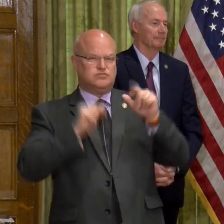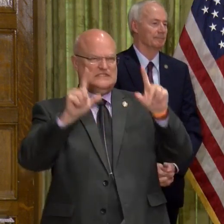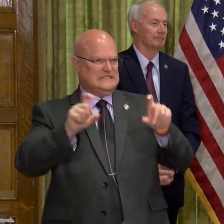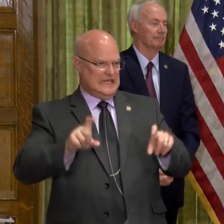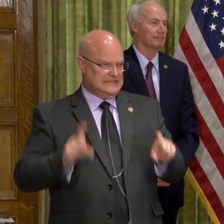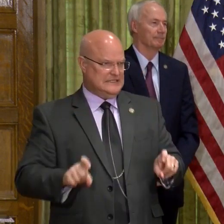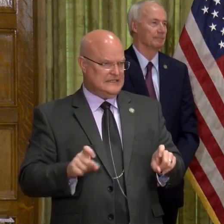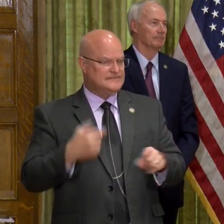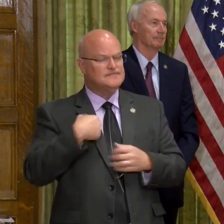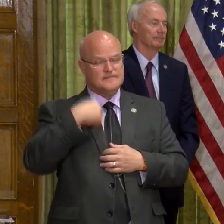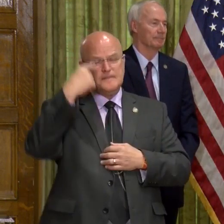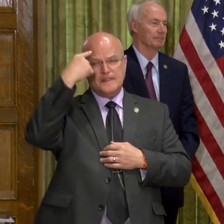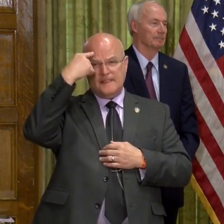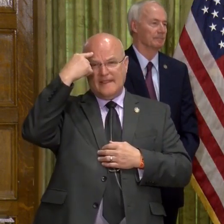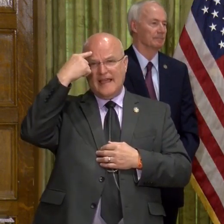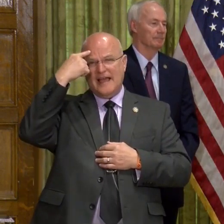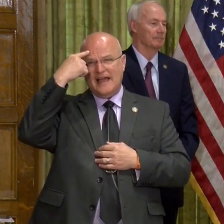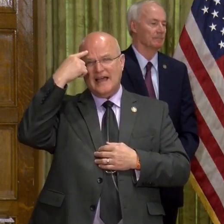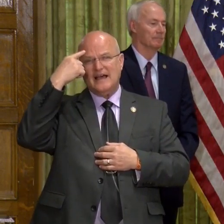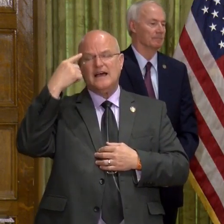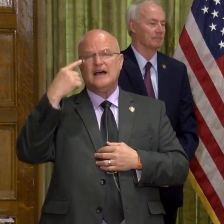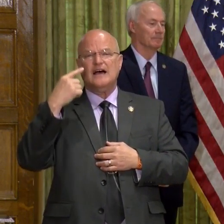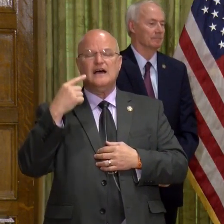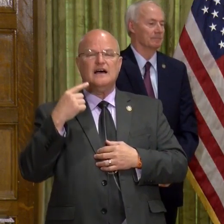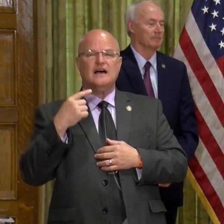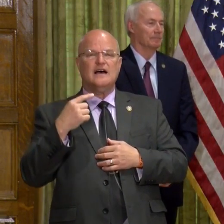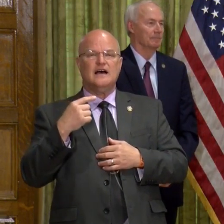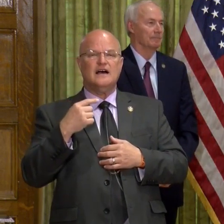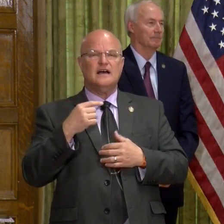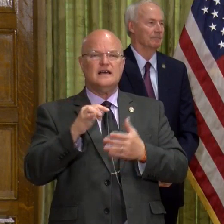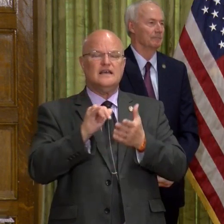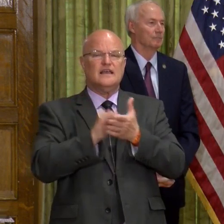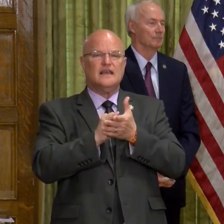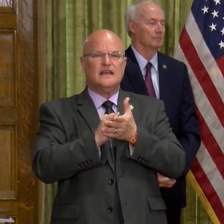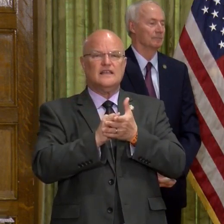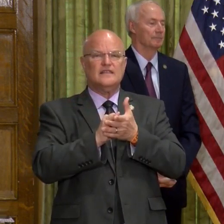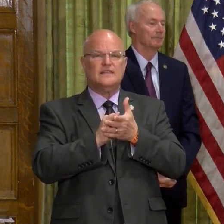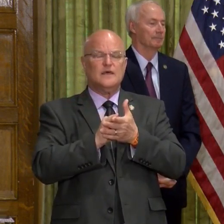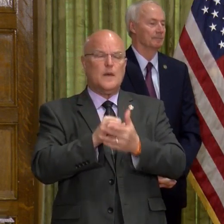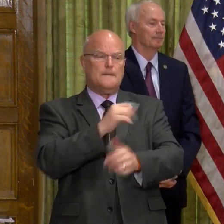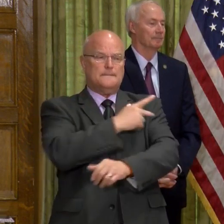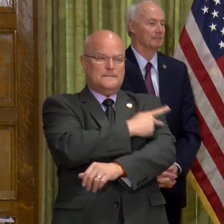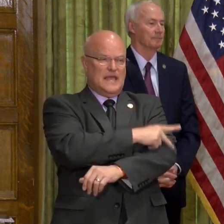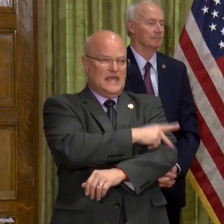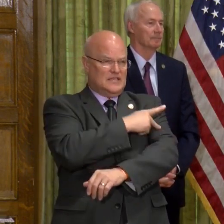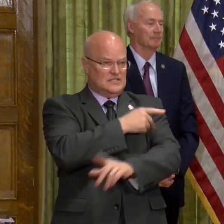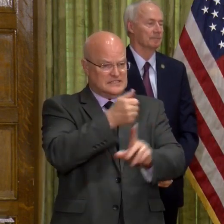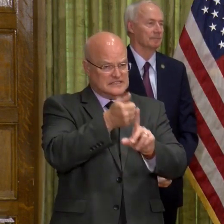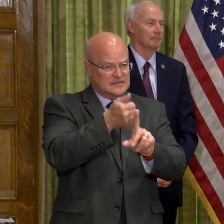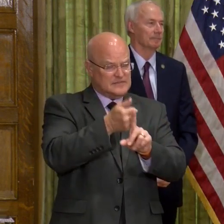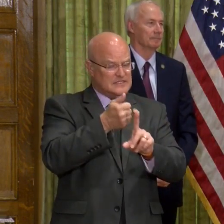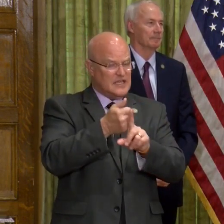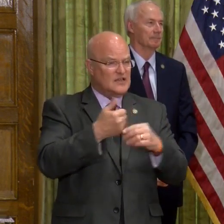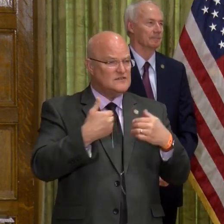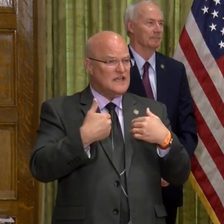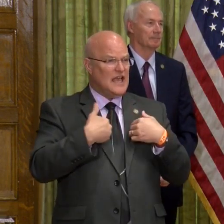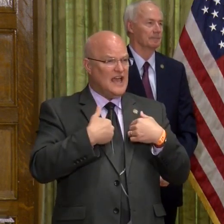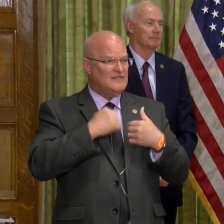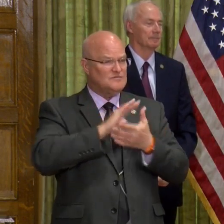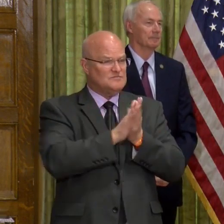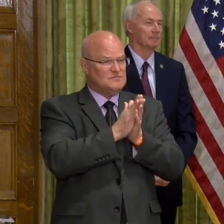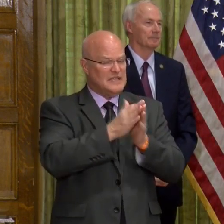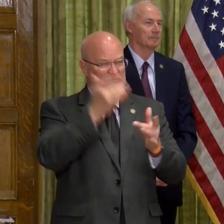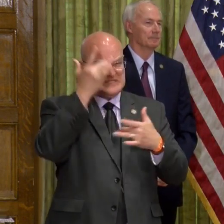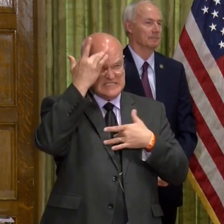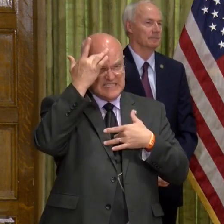I think that the patients who have gotten sick